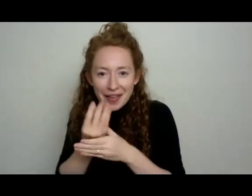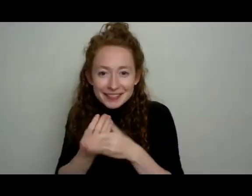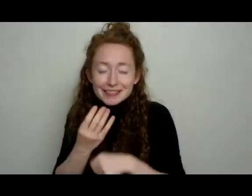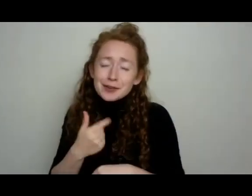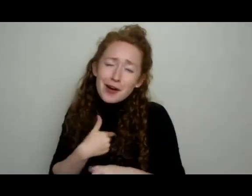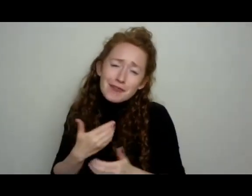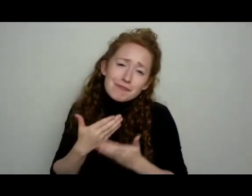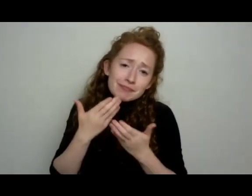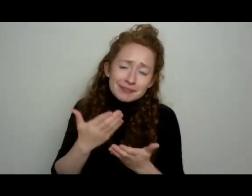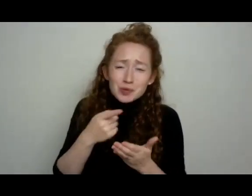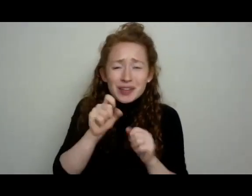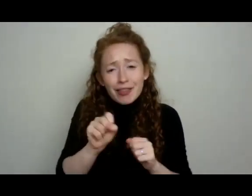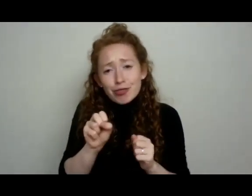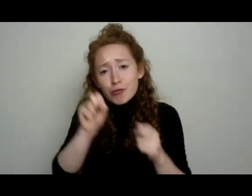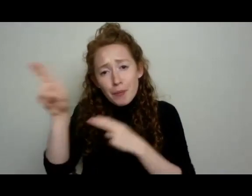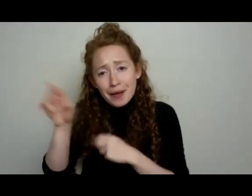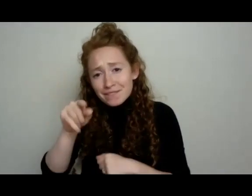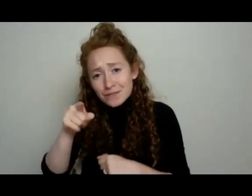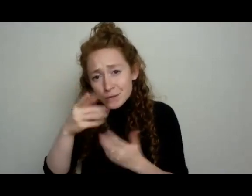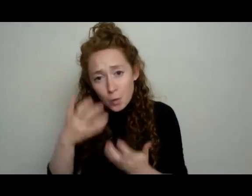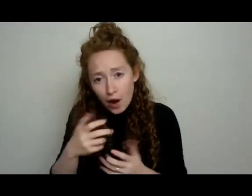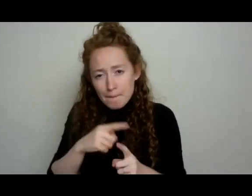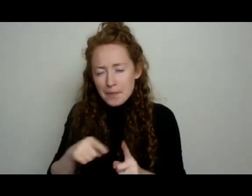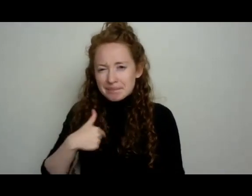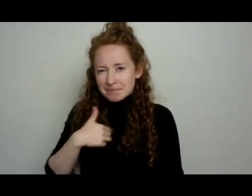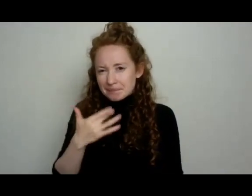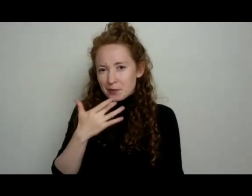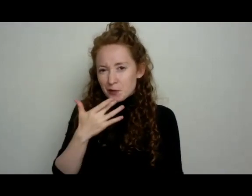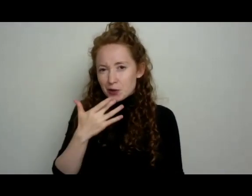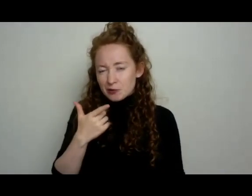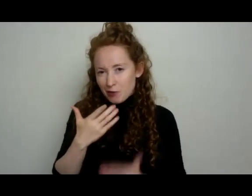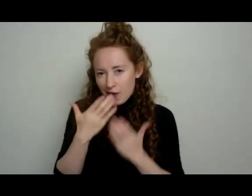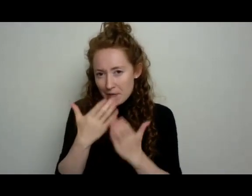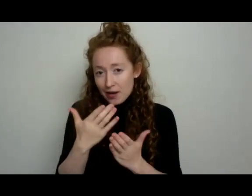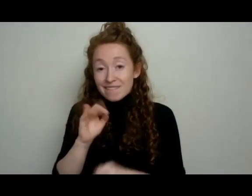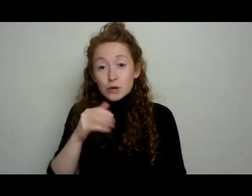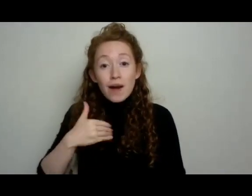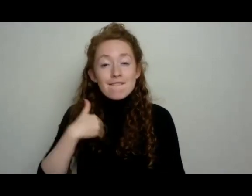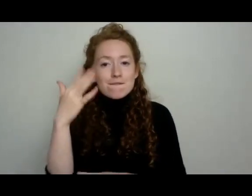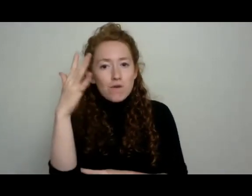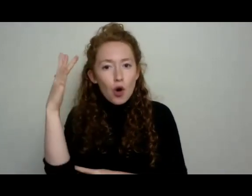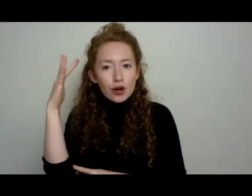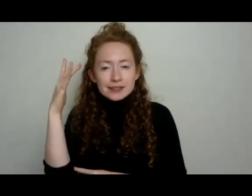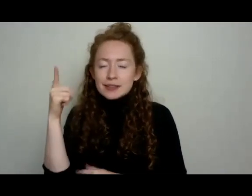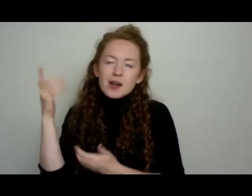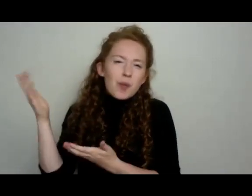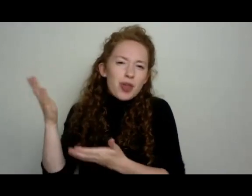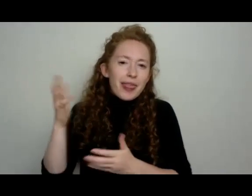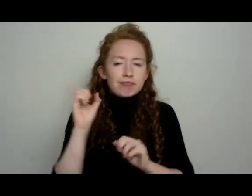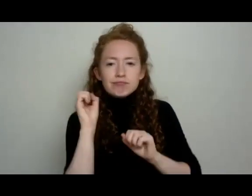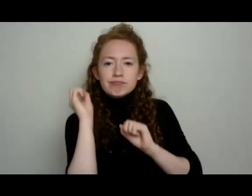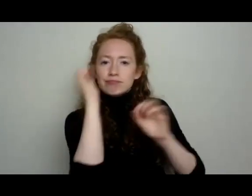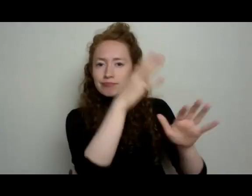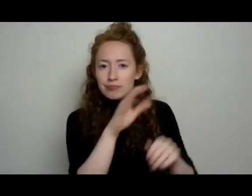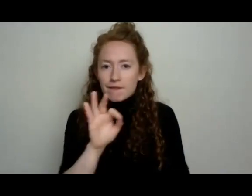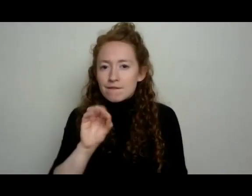them away if you want. I personally would prefer you, if you have any kind of forest nearby, to just lug them into the forest, into